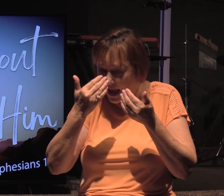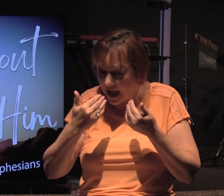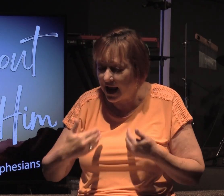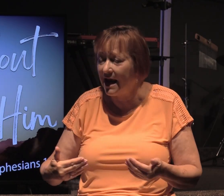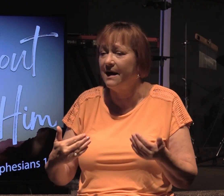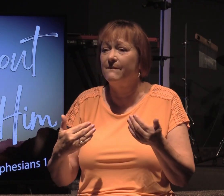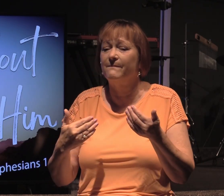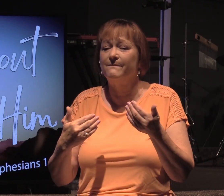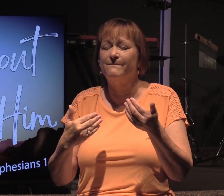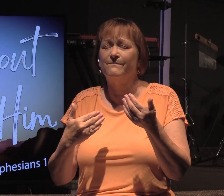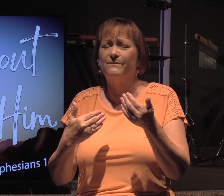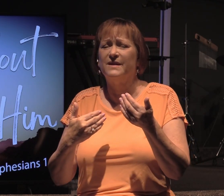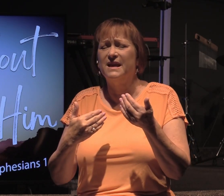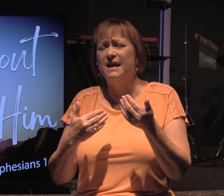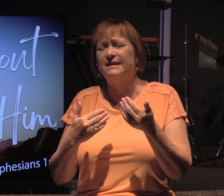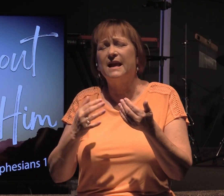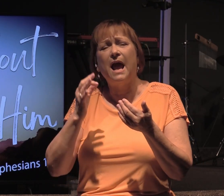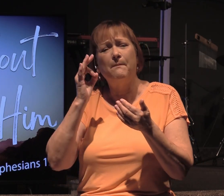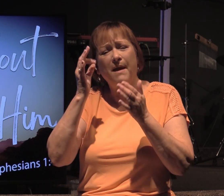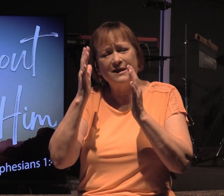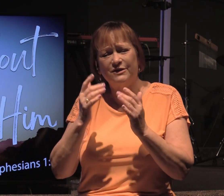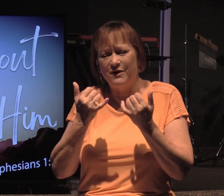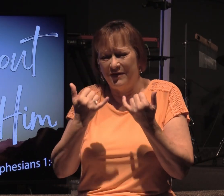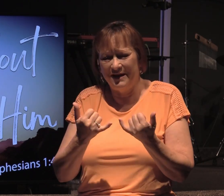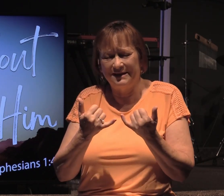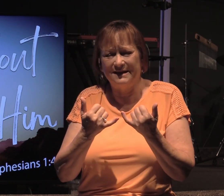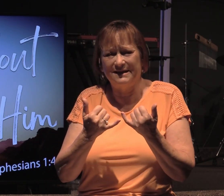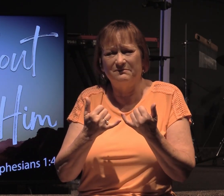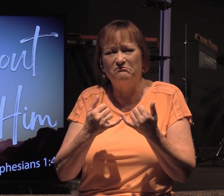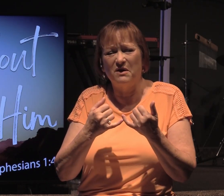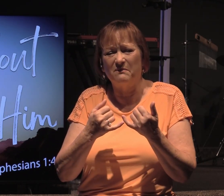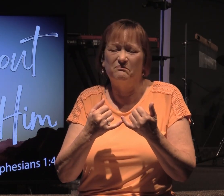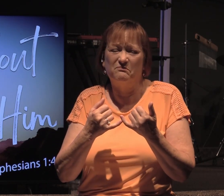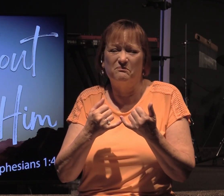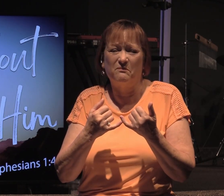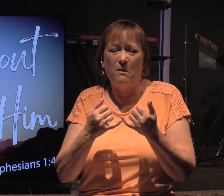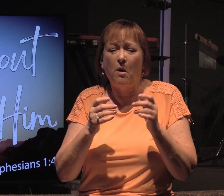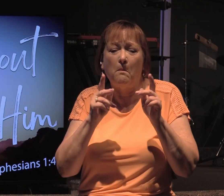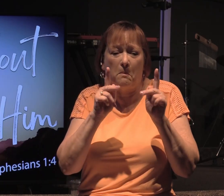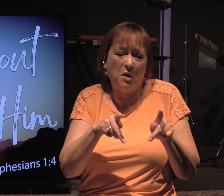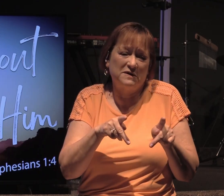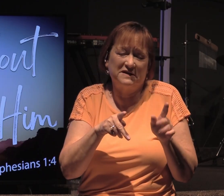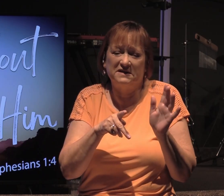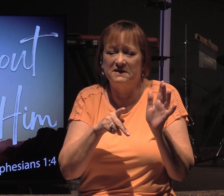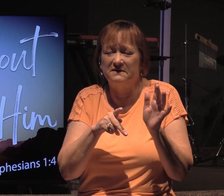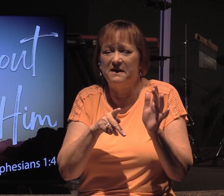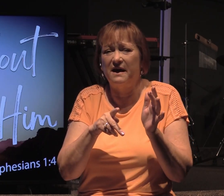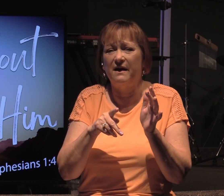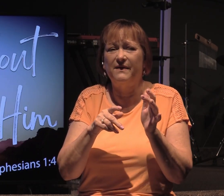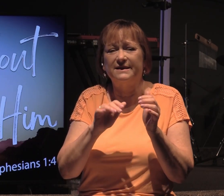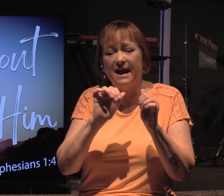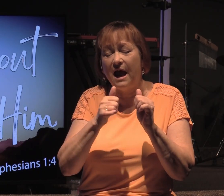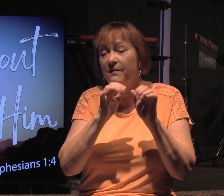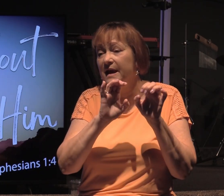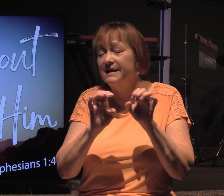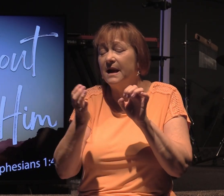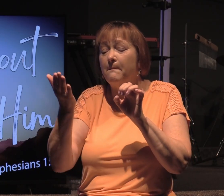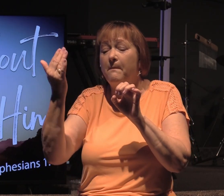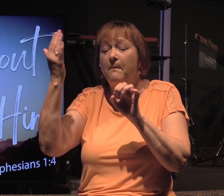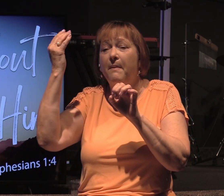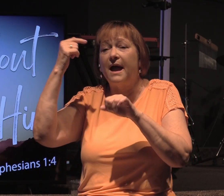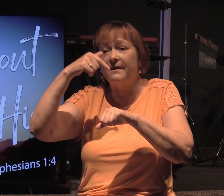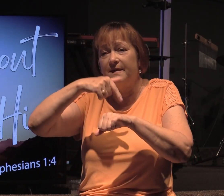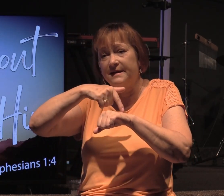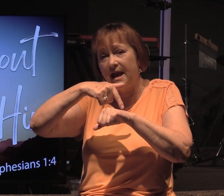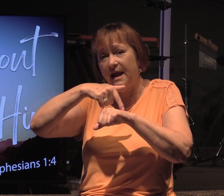this is so-and-so, and then they kind of go into their little message that they're going to give. So that's the way that they did it back in